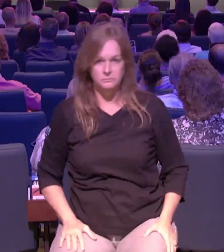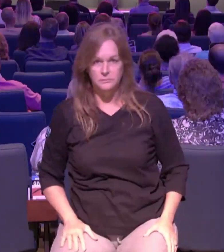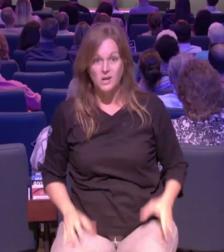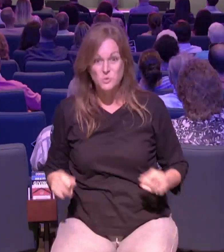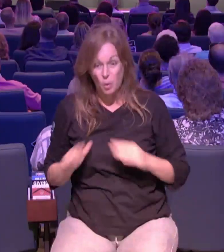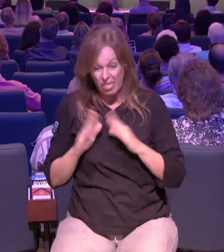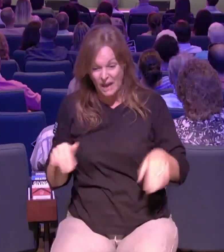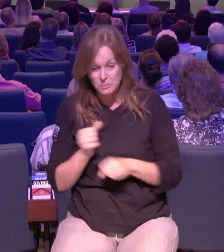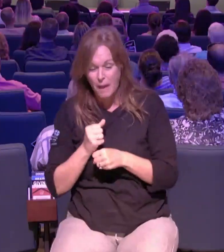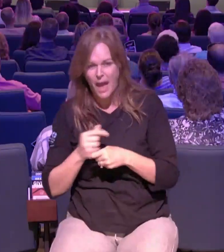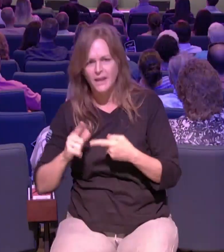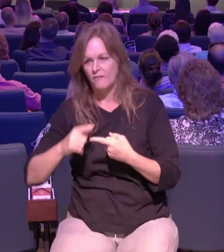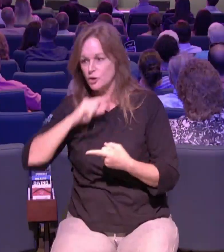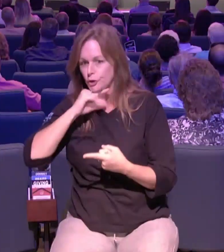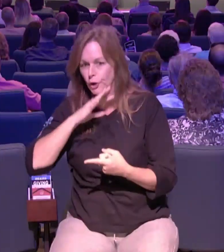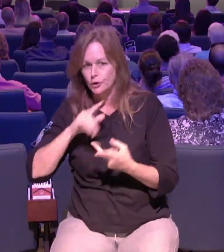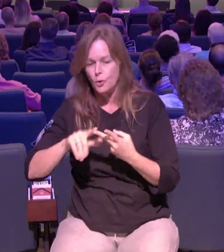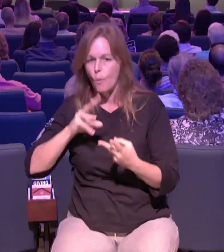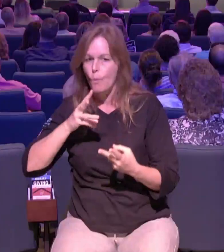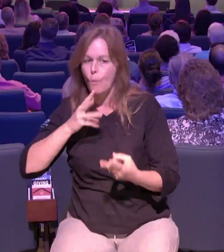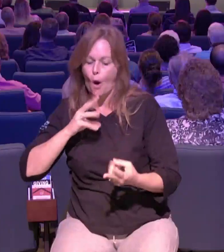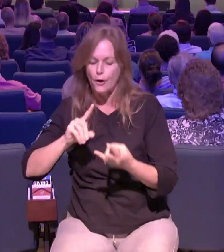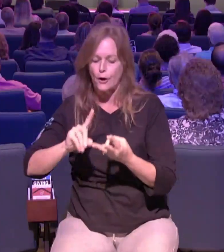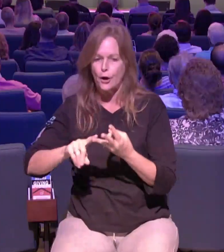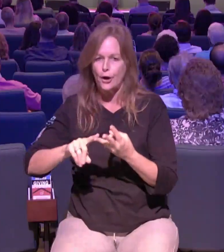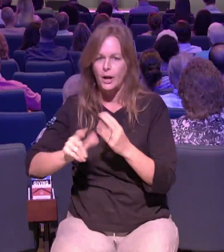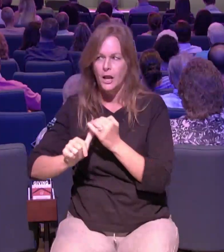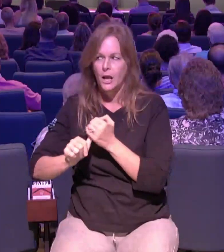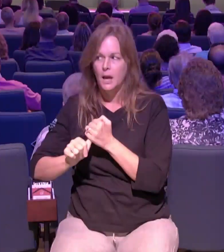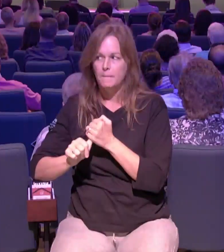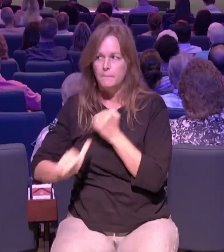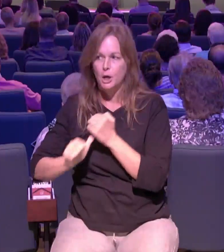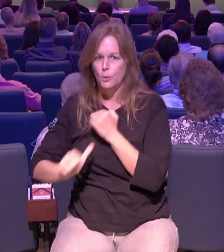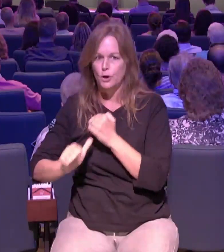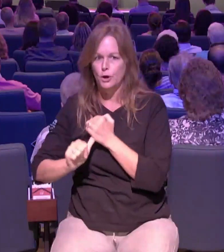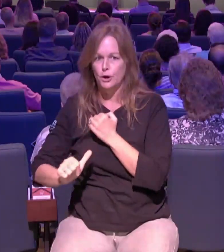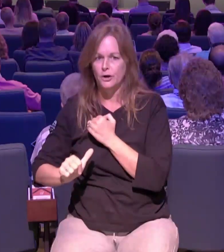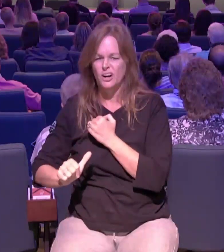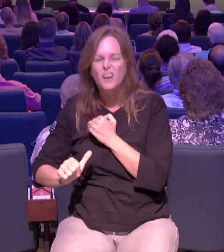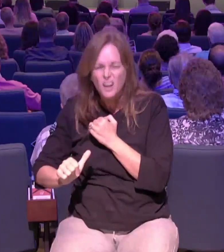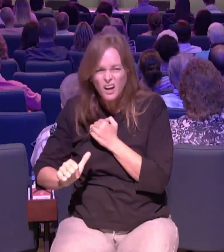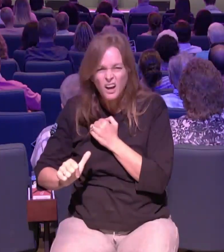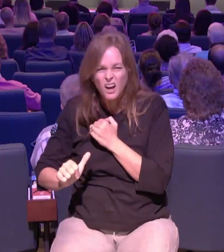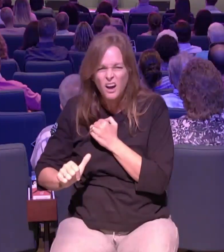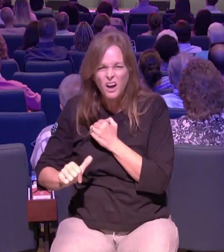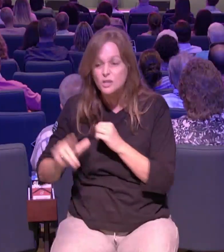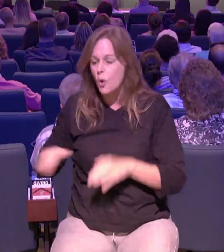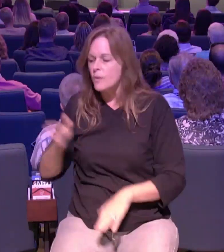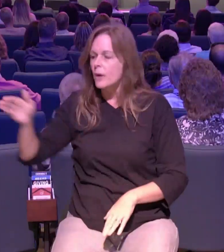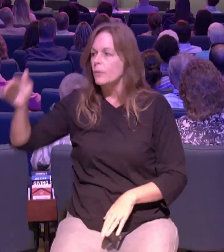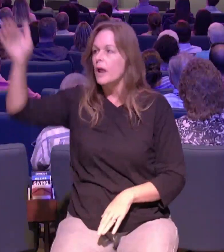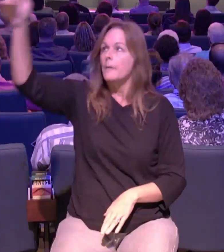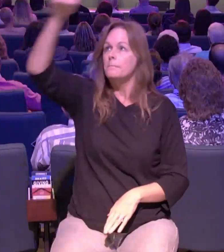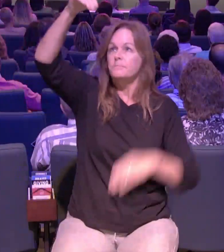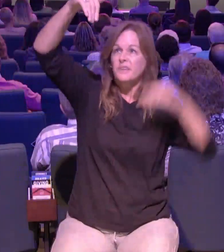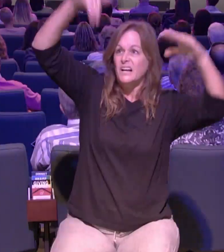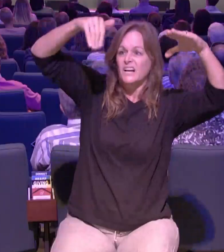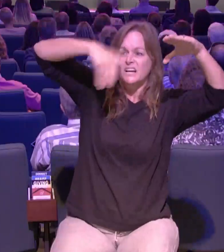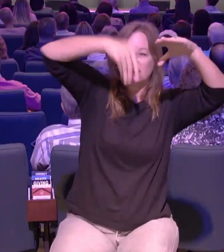get people to jesus because what they're in right now it stinks man what they got themselves into they're in